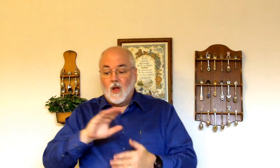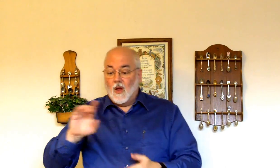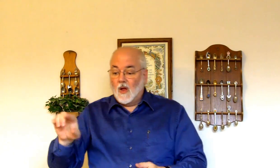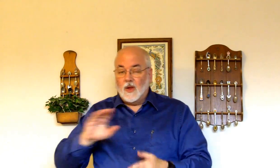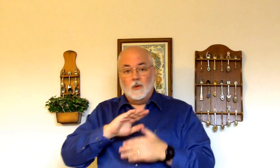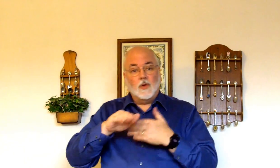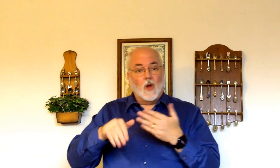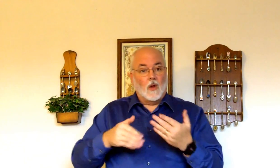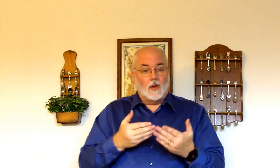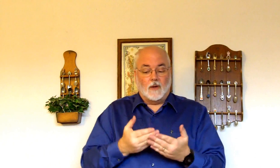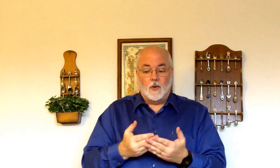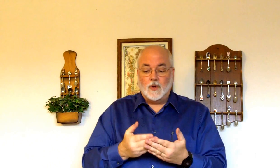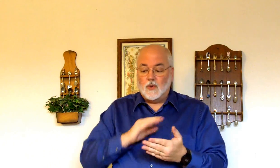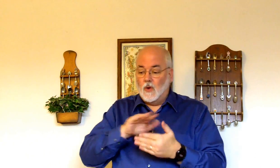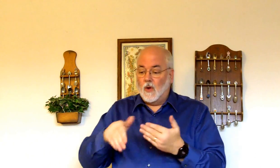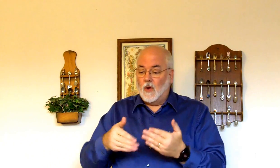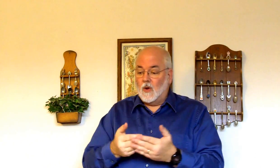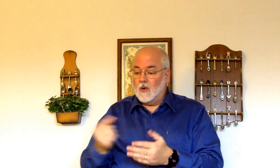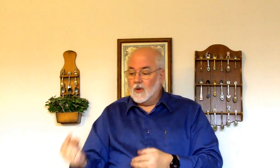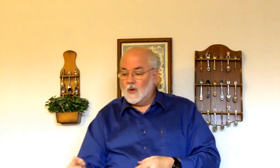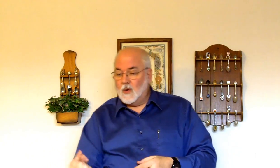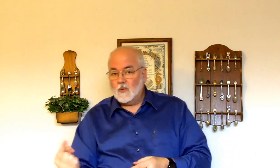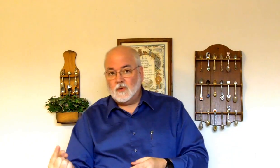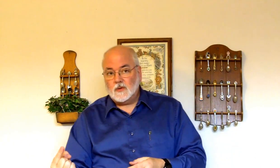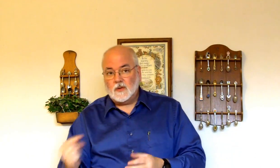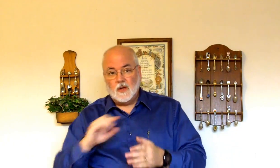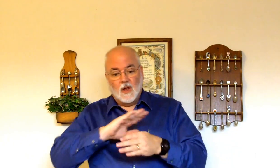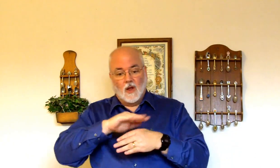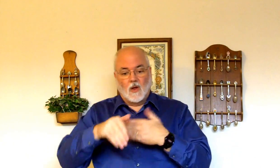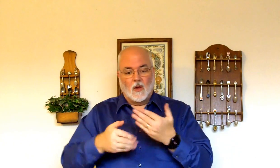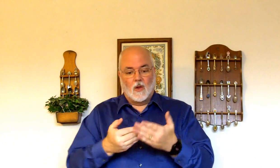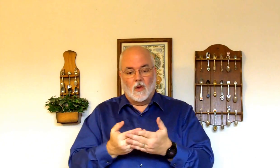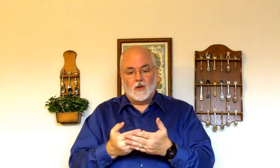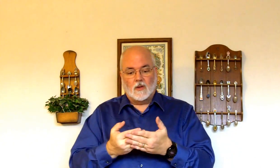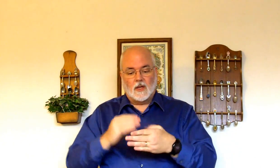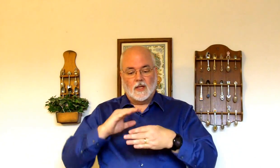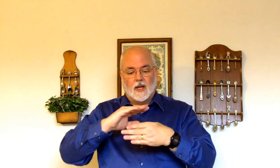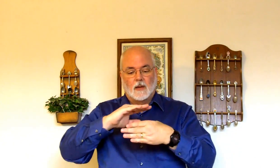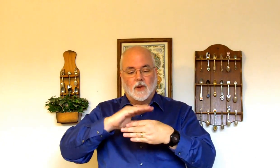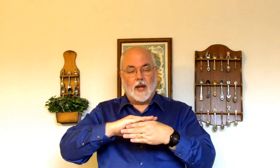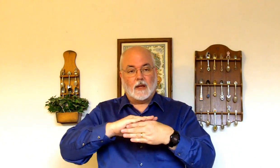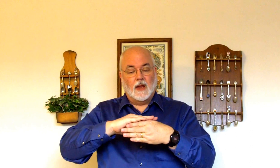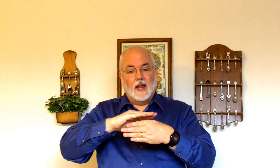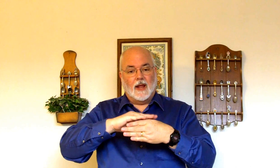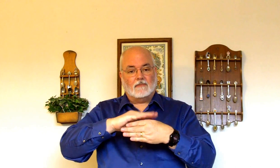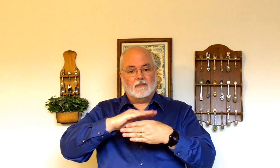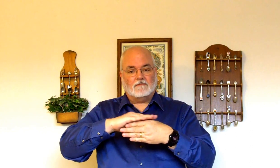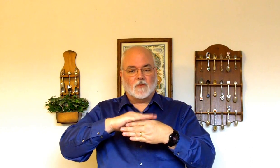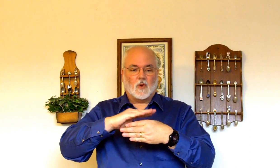You can do the all there if you wish to. All alone. All. It's kind of like putting a. A